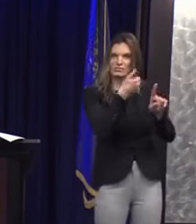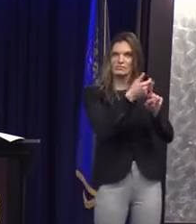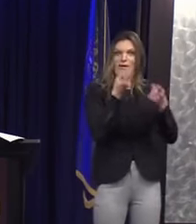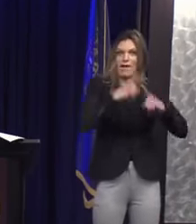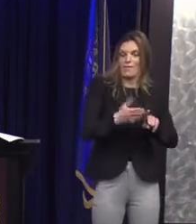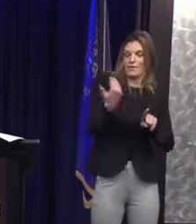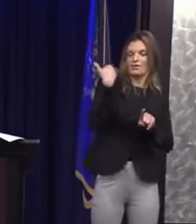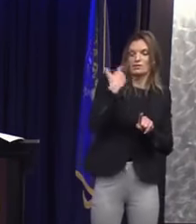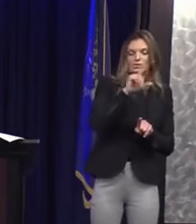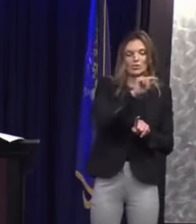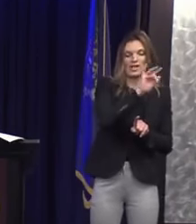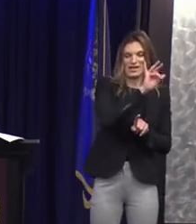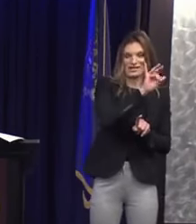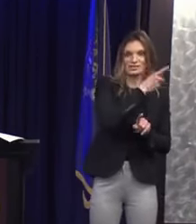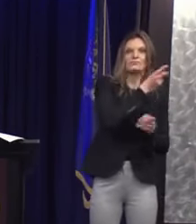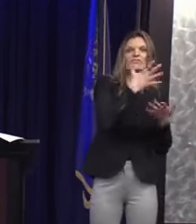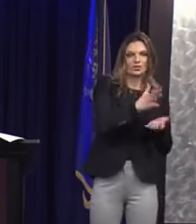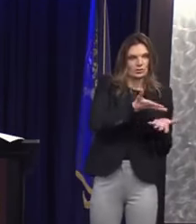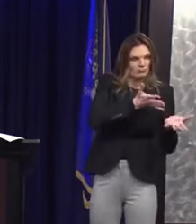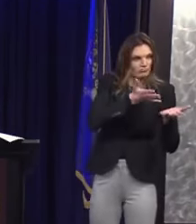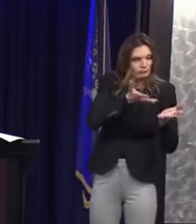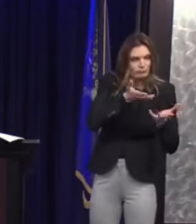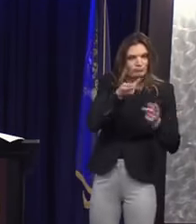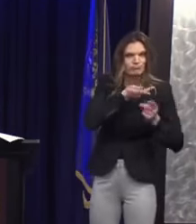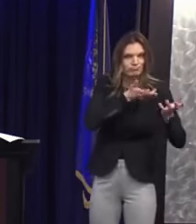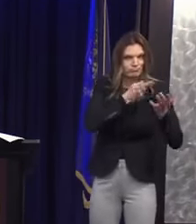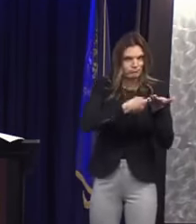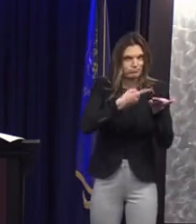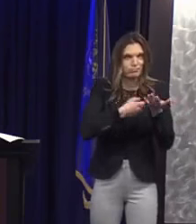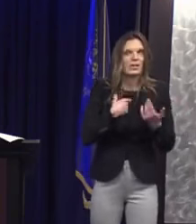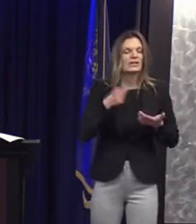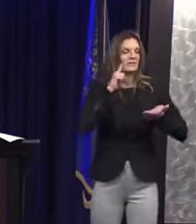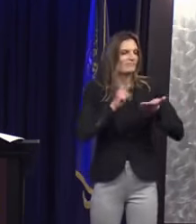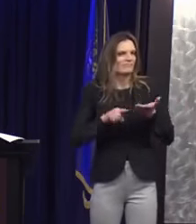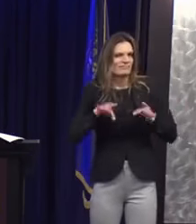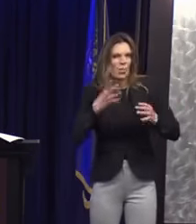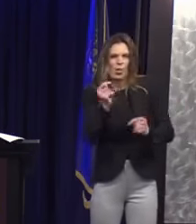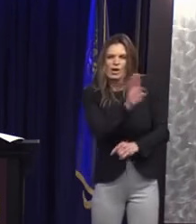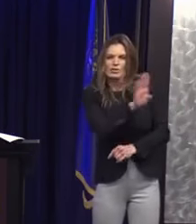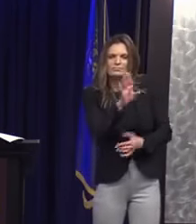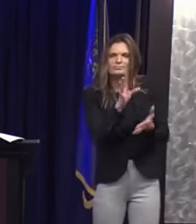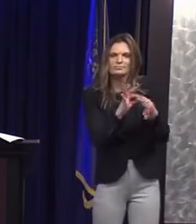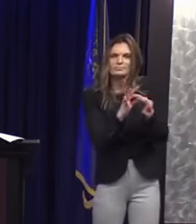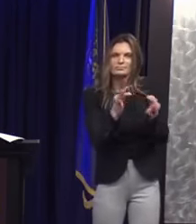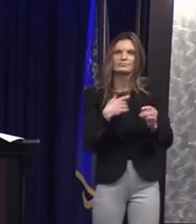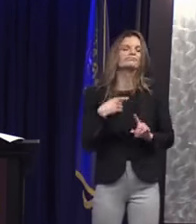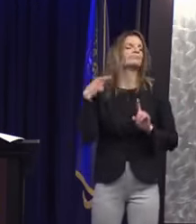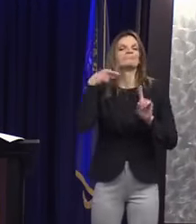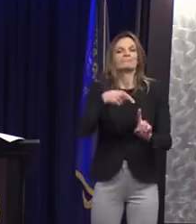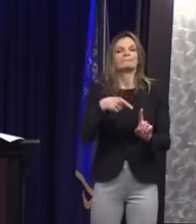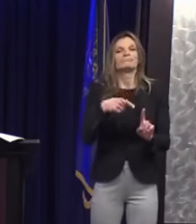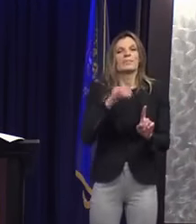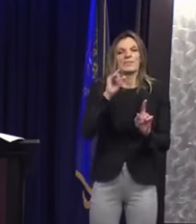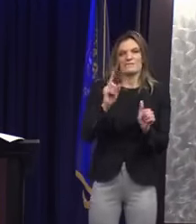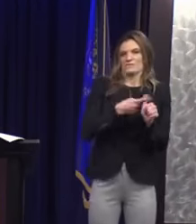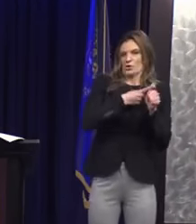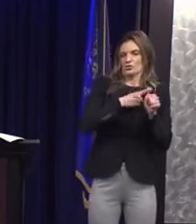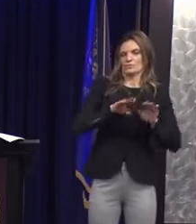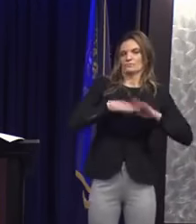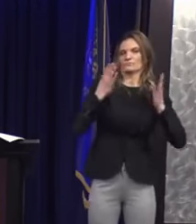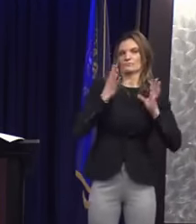of 2018. The investigation ultimately came down to this first conversation